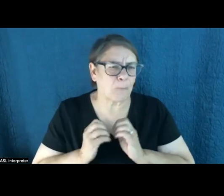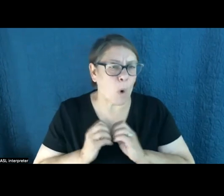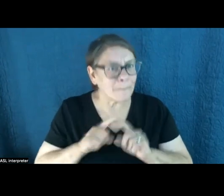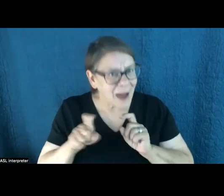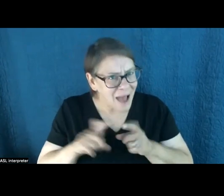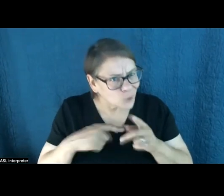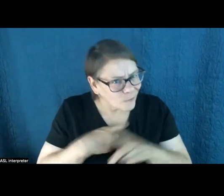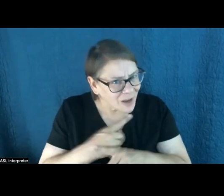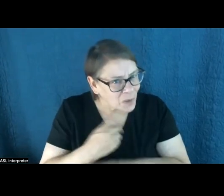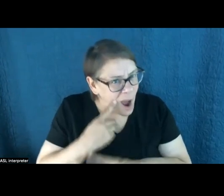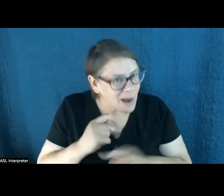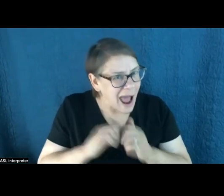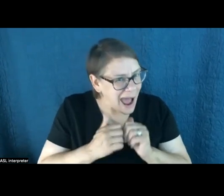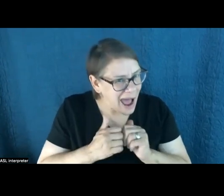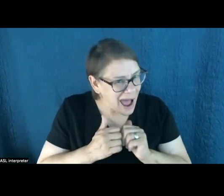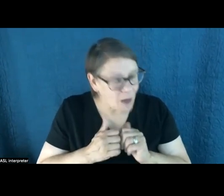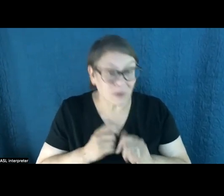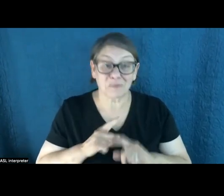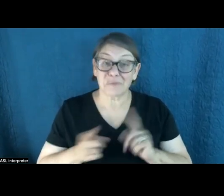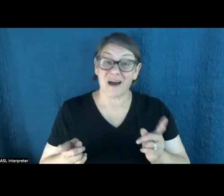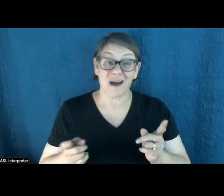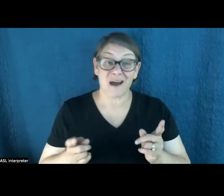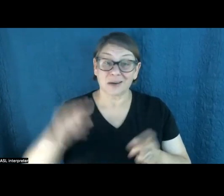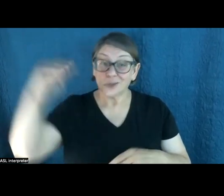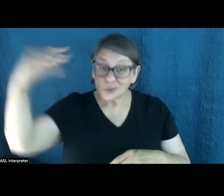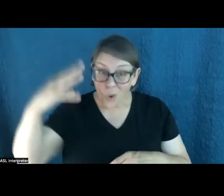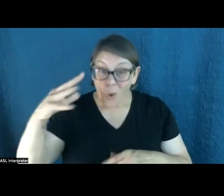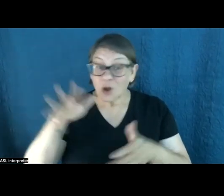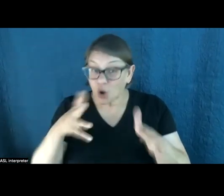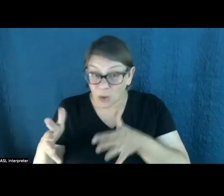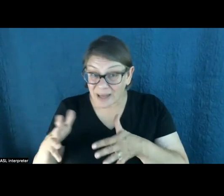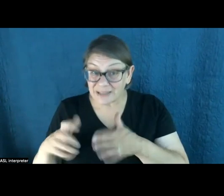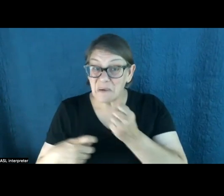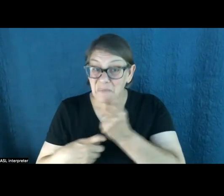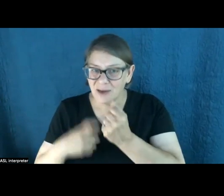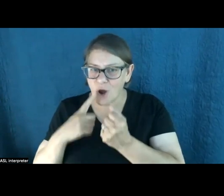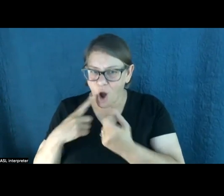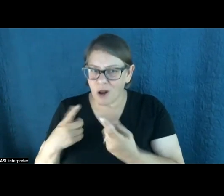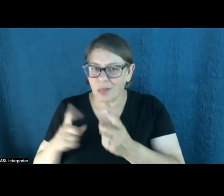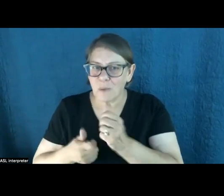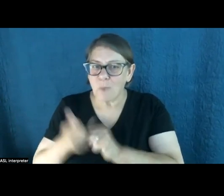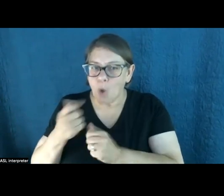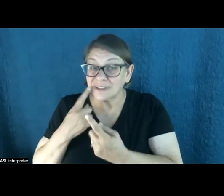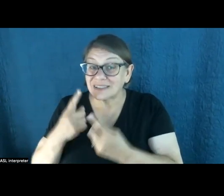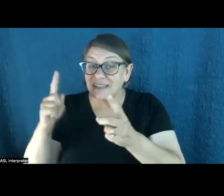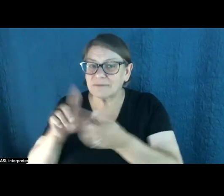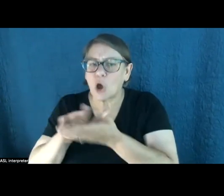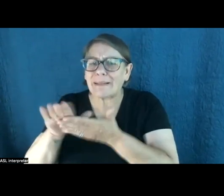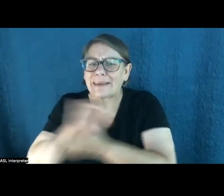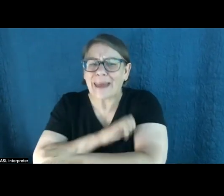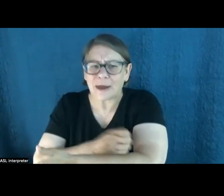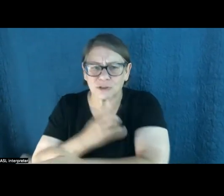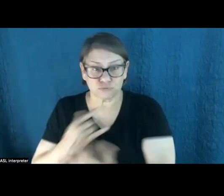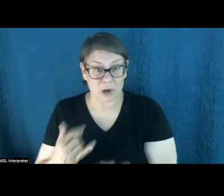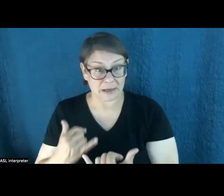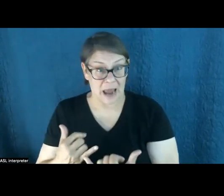stuff is. But the reality is solar and wind and batteries are the most successful clean energy technologies right now. The research